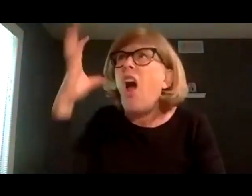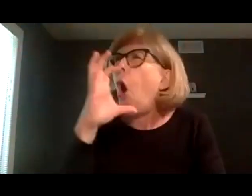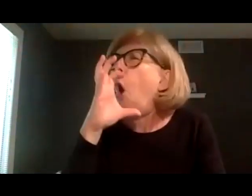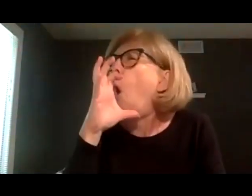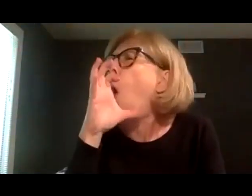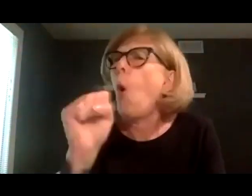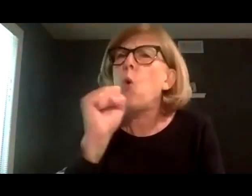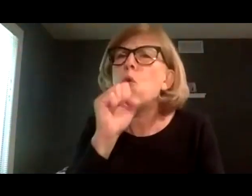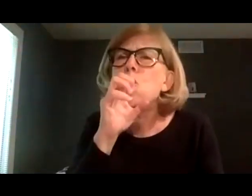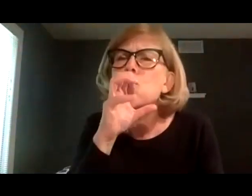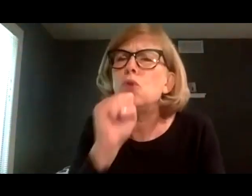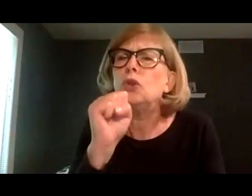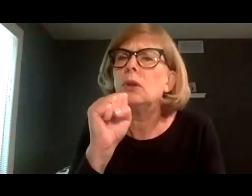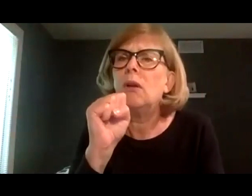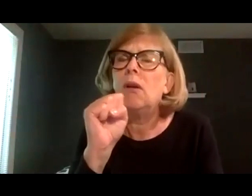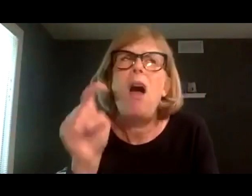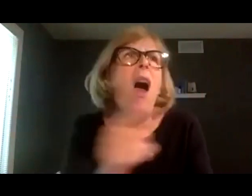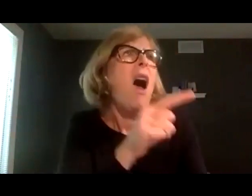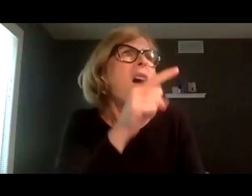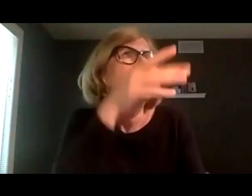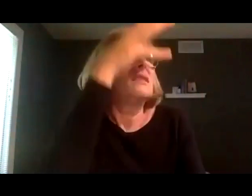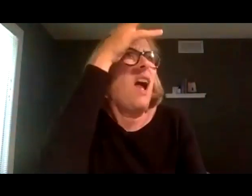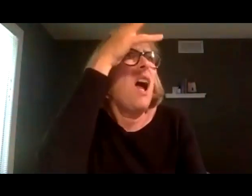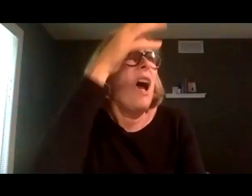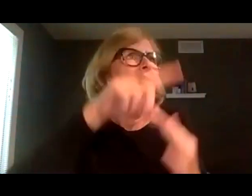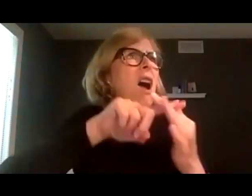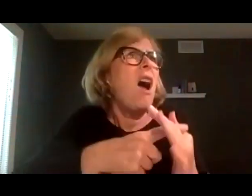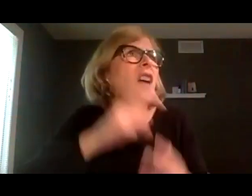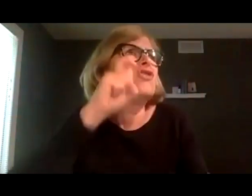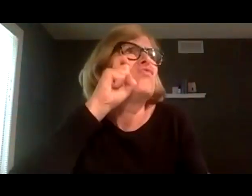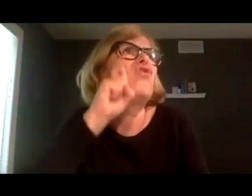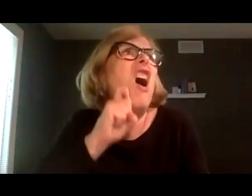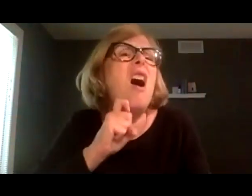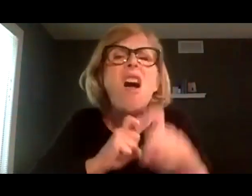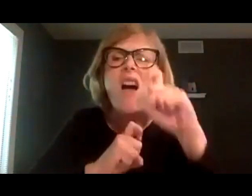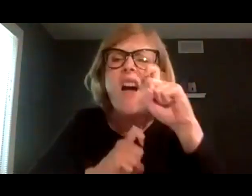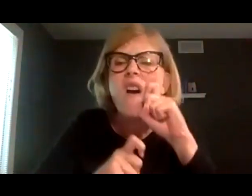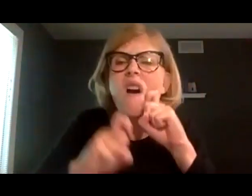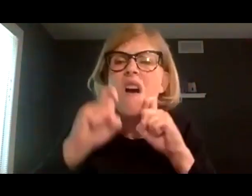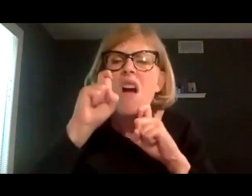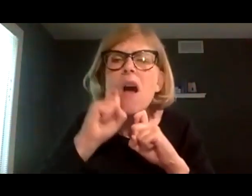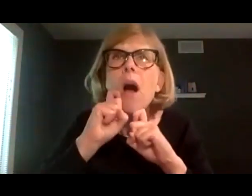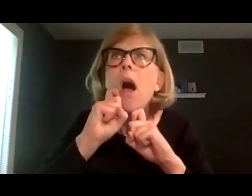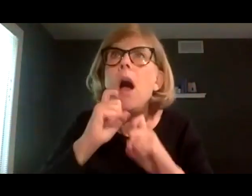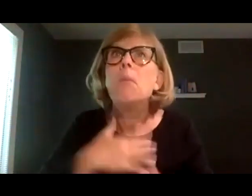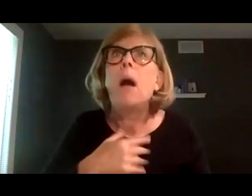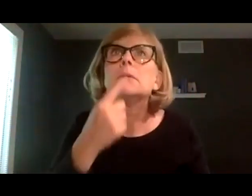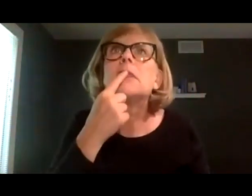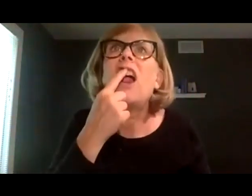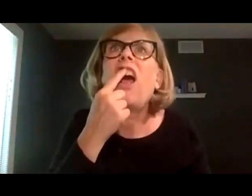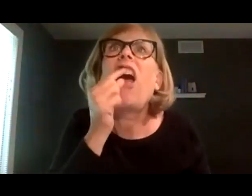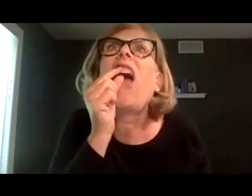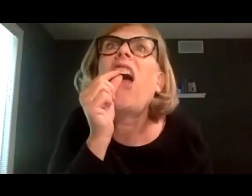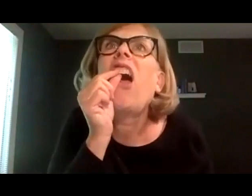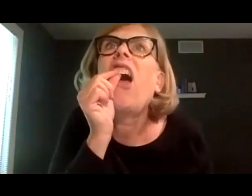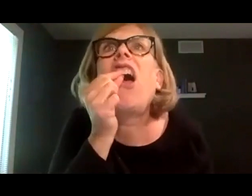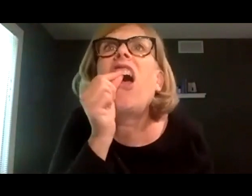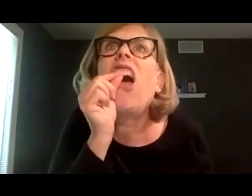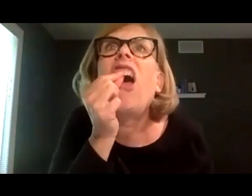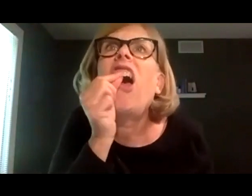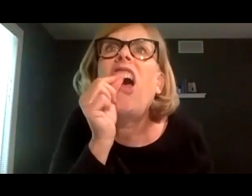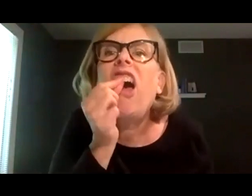mom dyed her hair orange my dad shaved his beard my tooth came in crooked